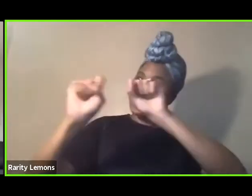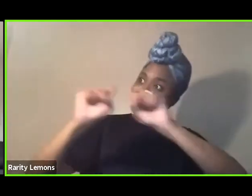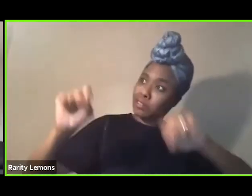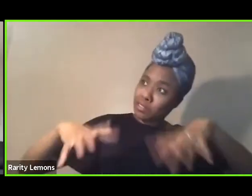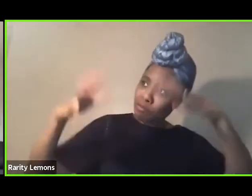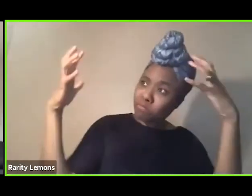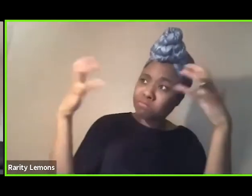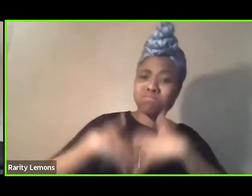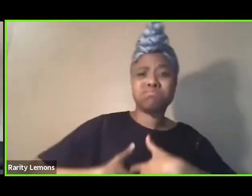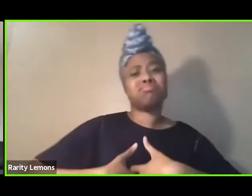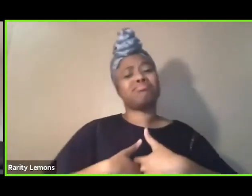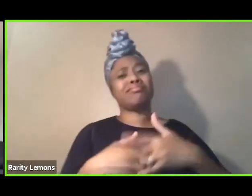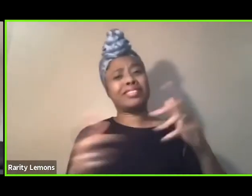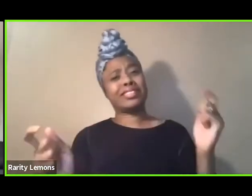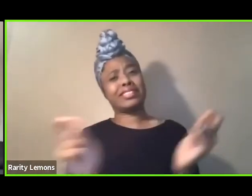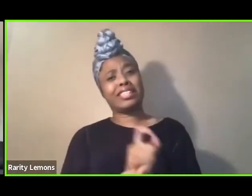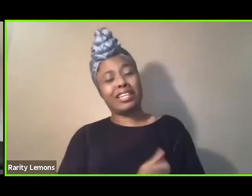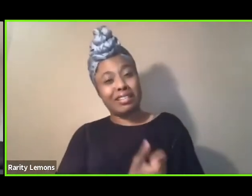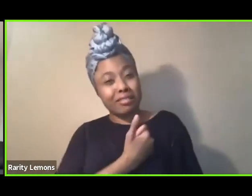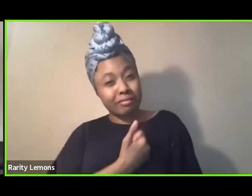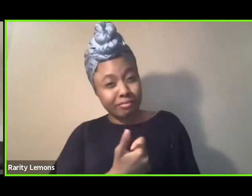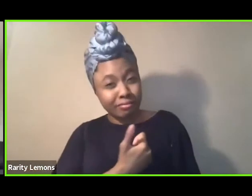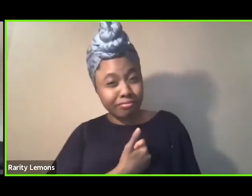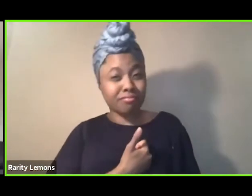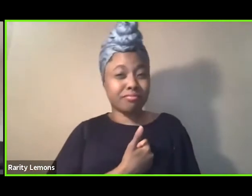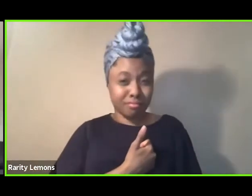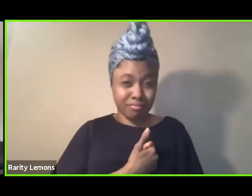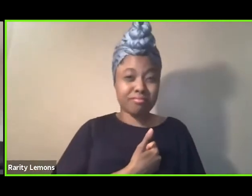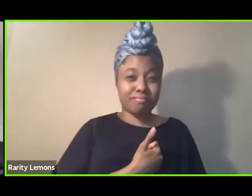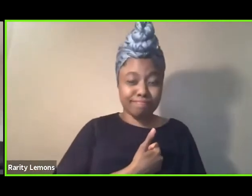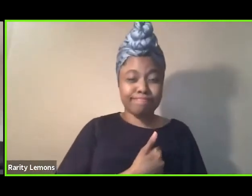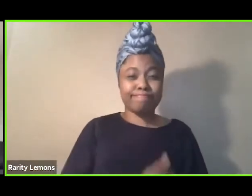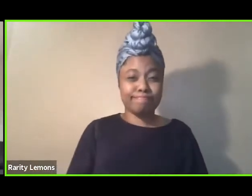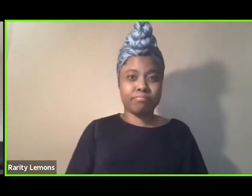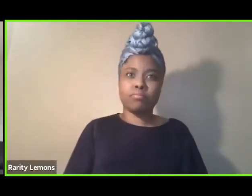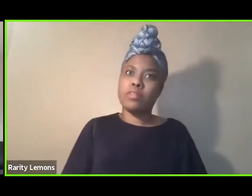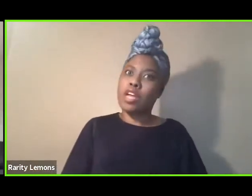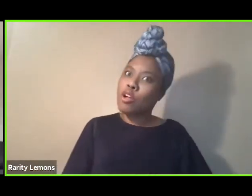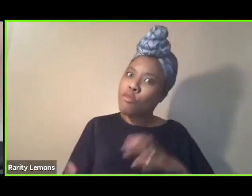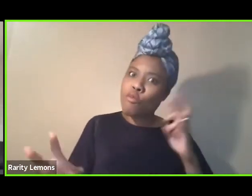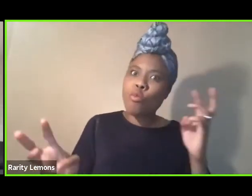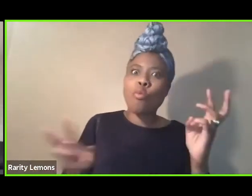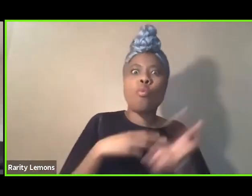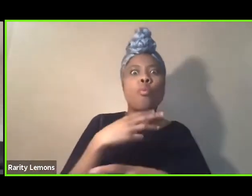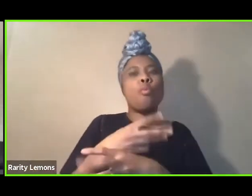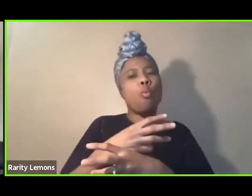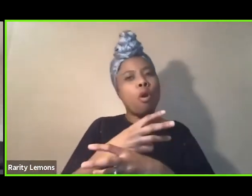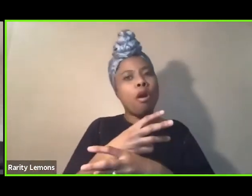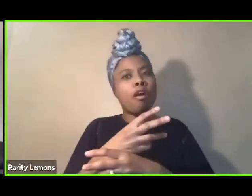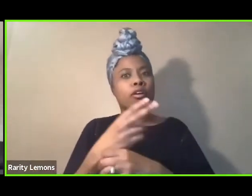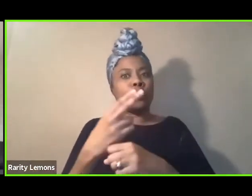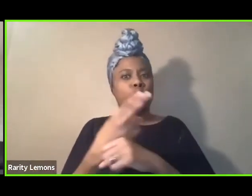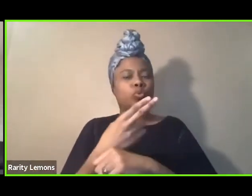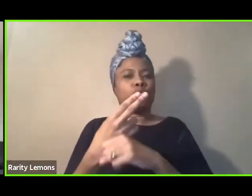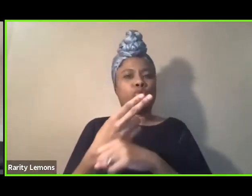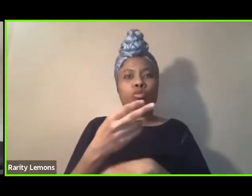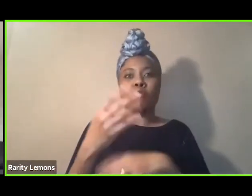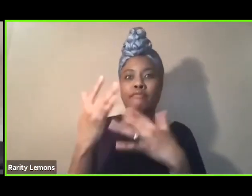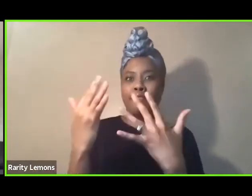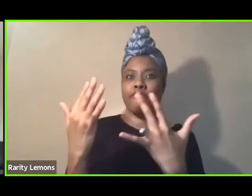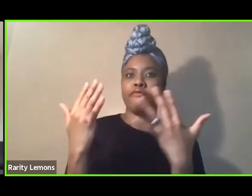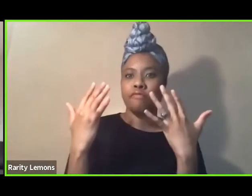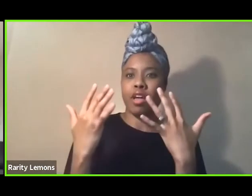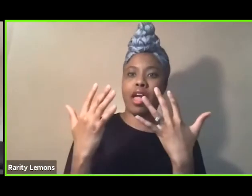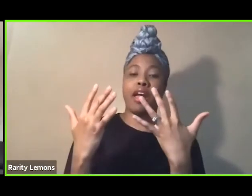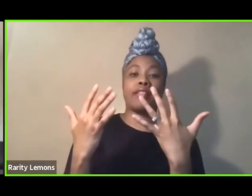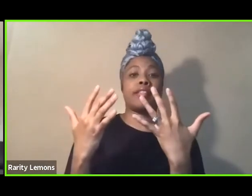ourselves. We have got to make this world user friendly. To stand in transformative